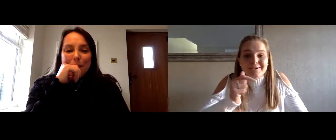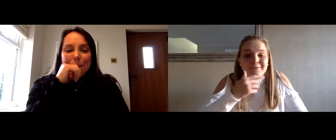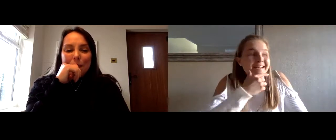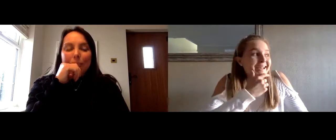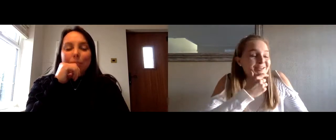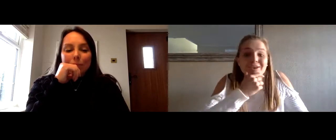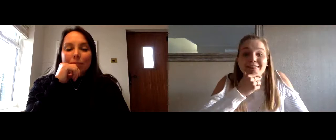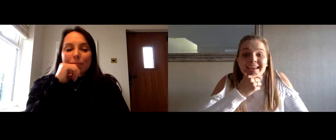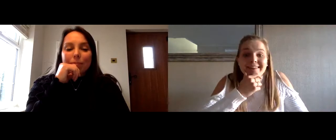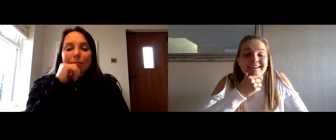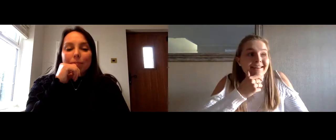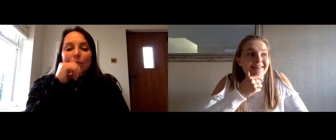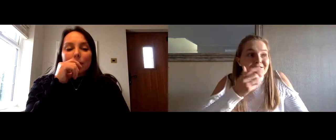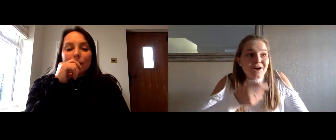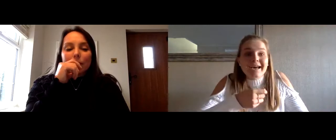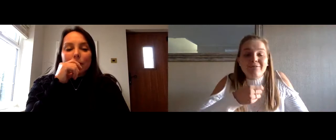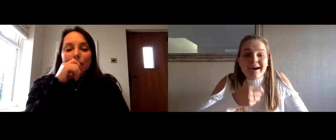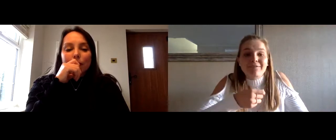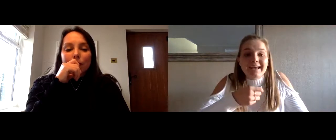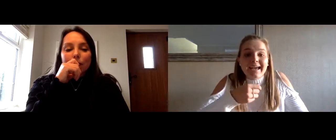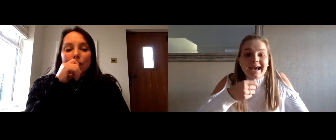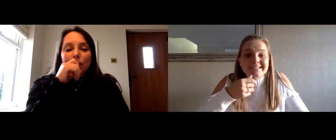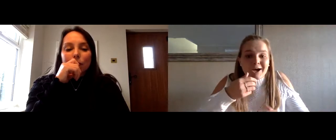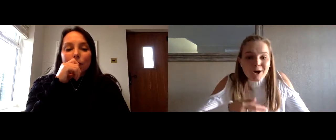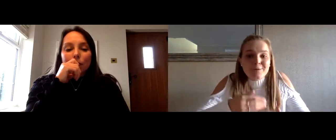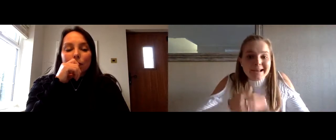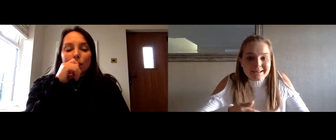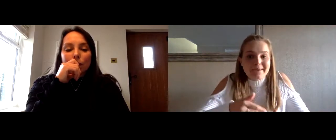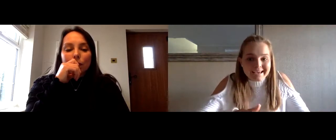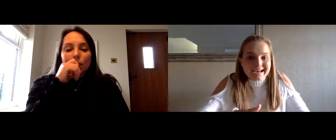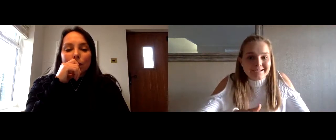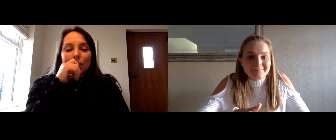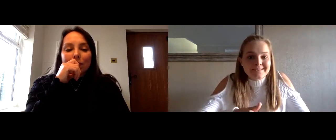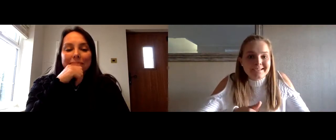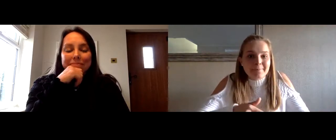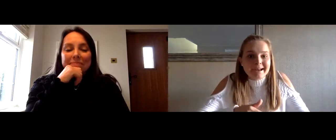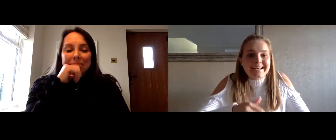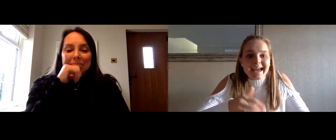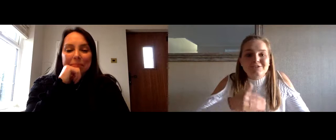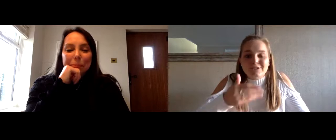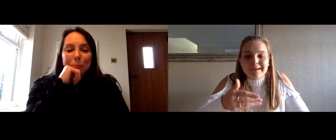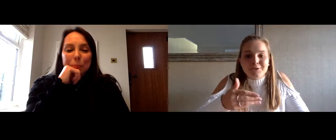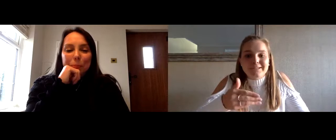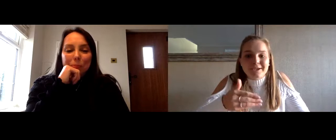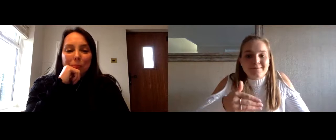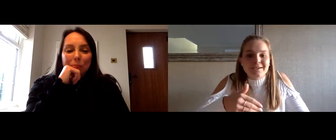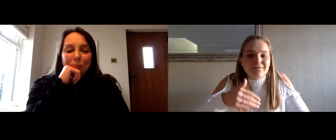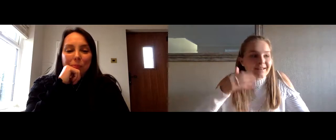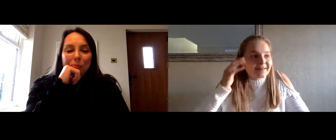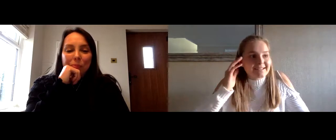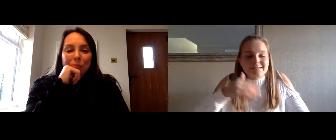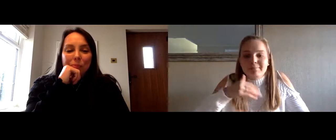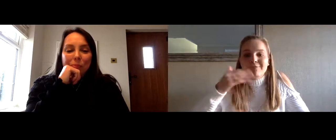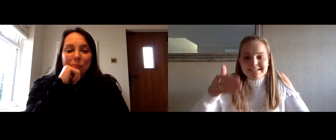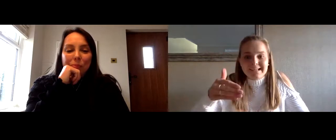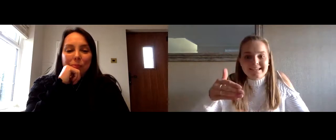to a medal do you think that the tie of having it as a home olympic games made it extra special in terms of